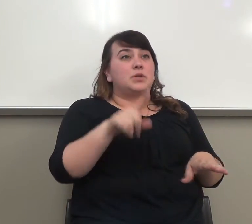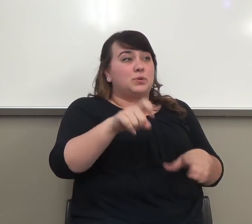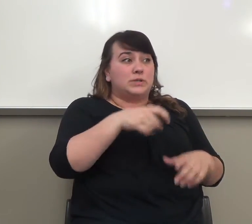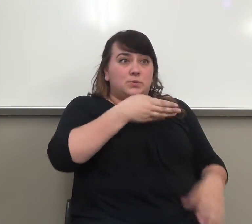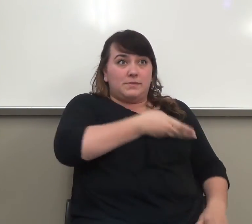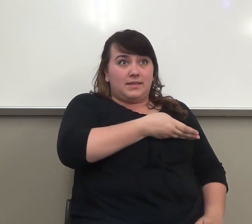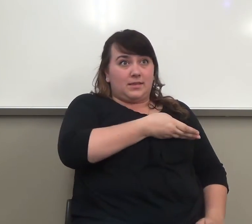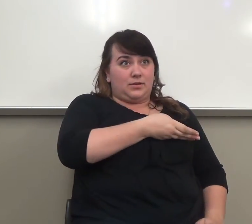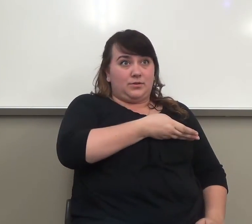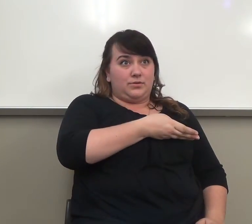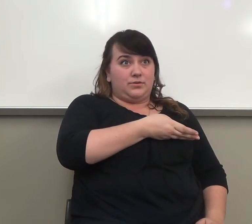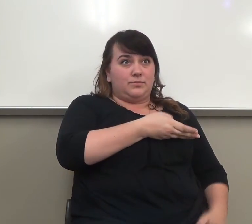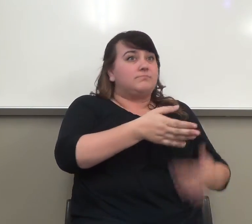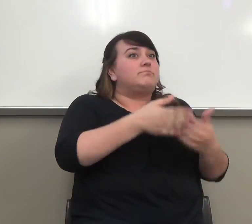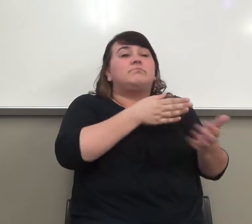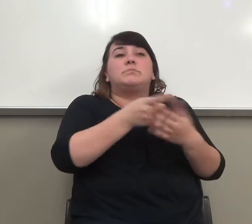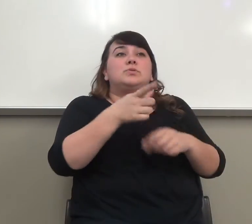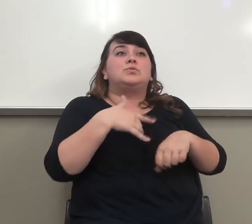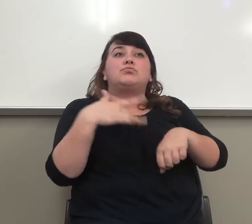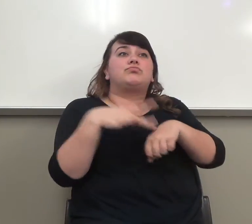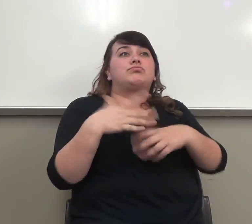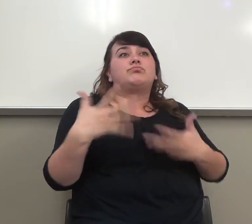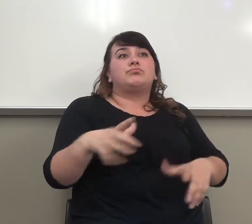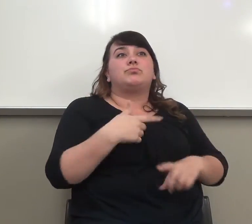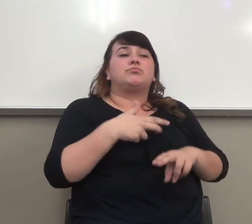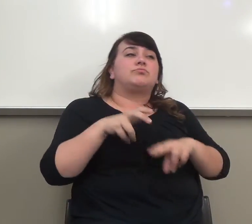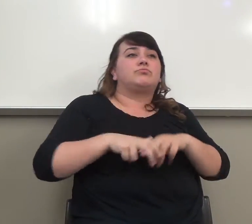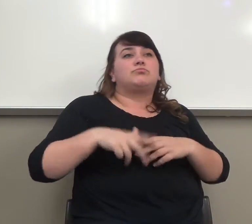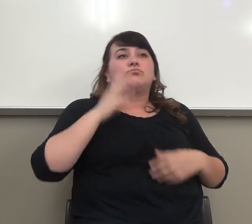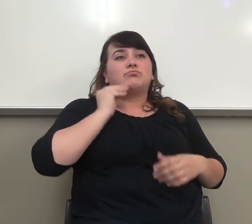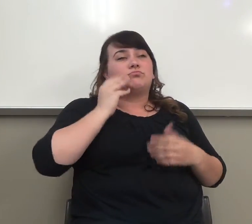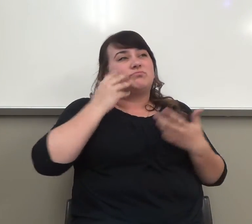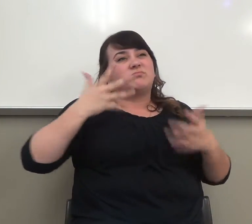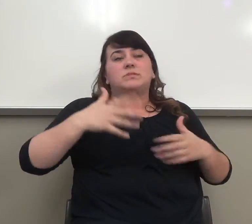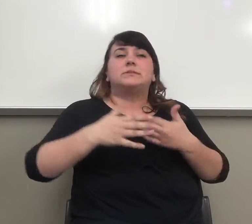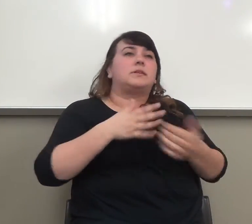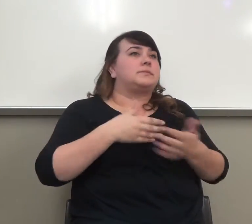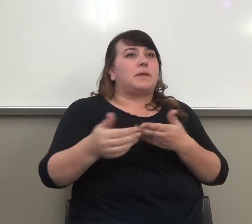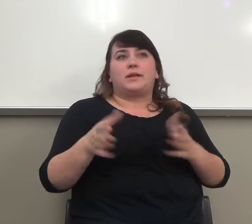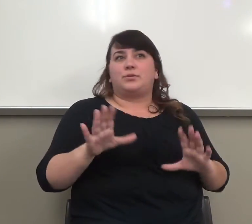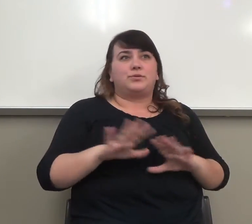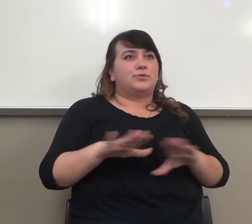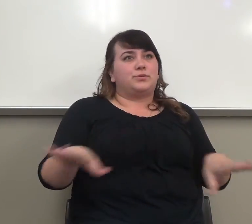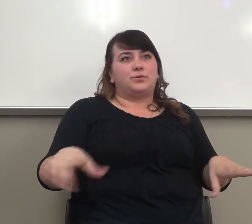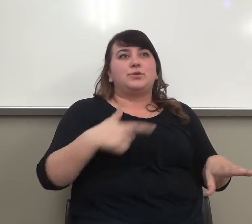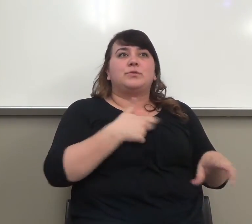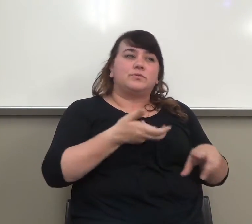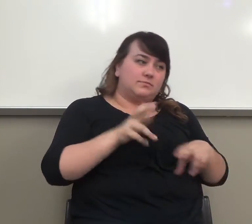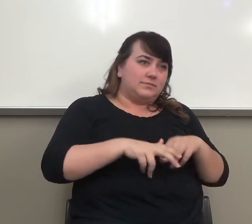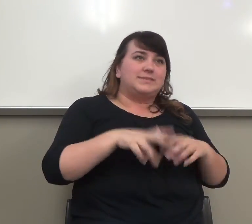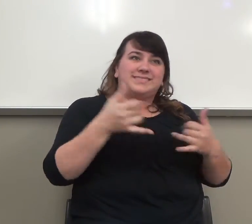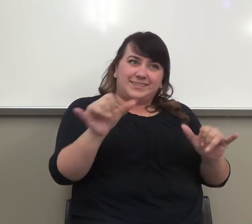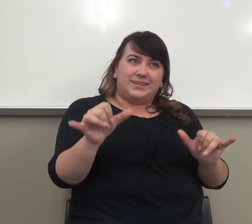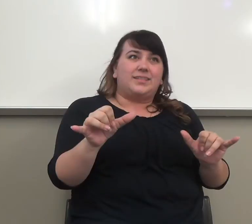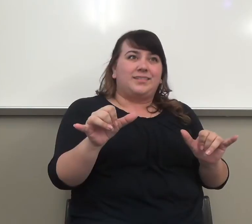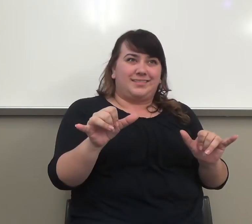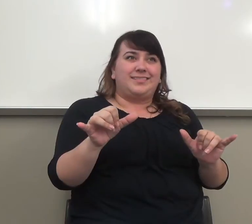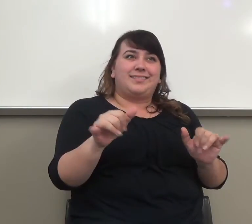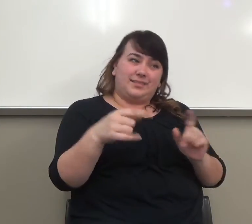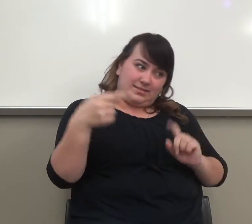Even if you have already sat, taken real work before, you've already sat there. You need to go down there. You need